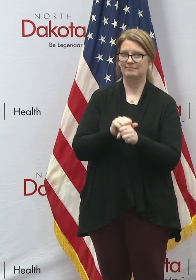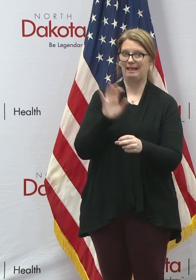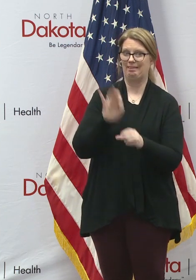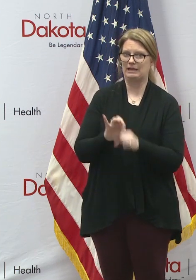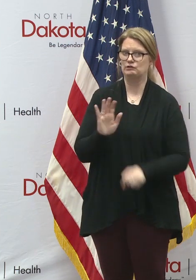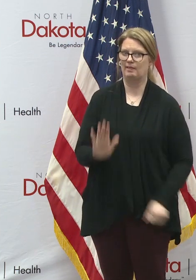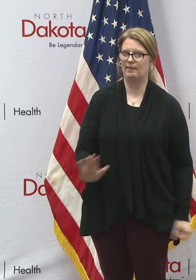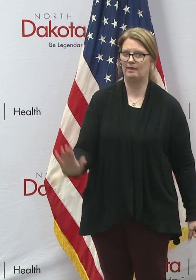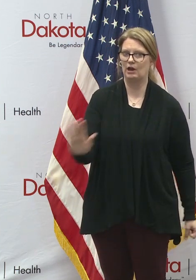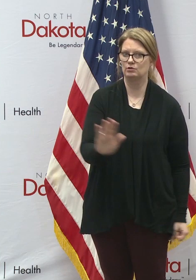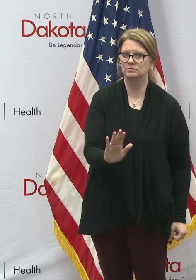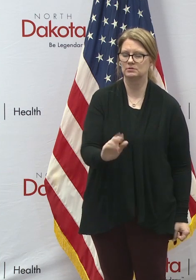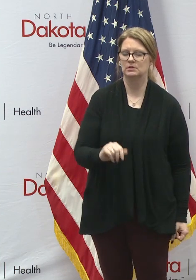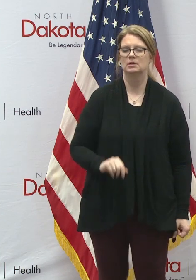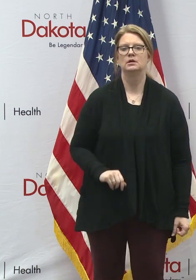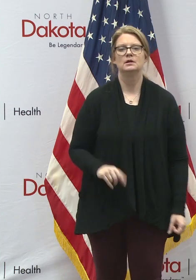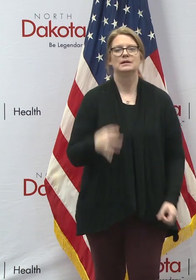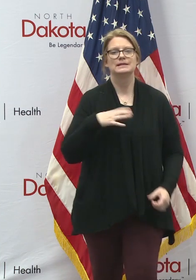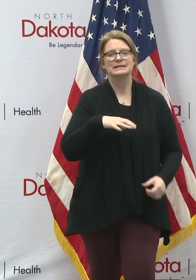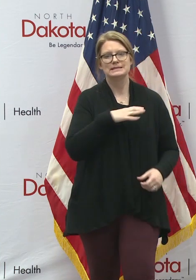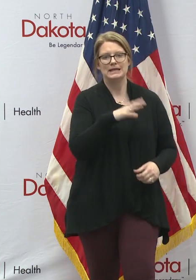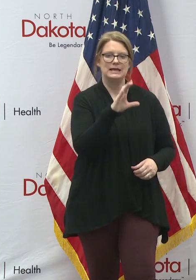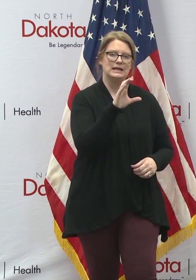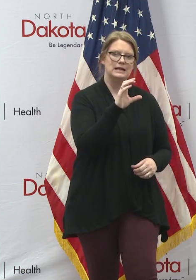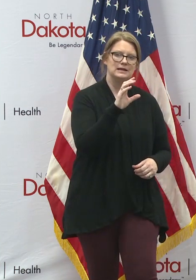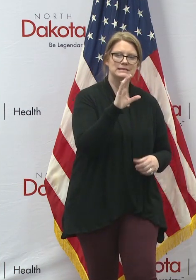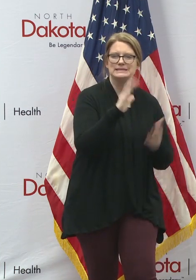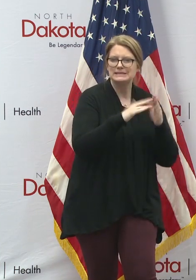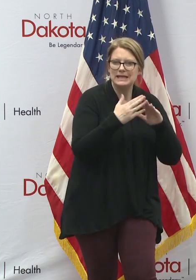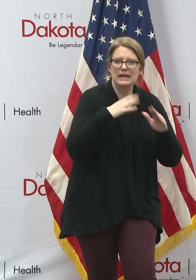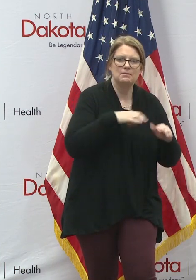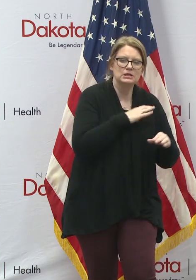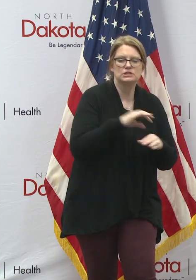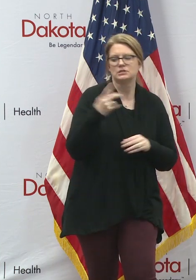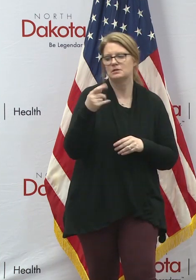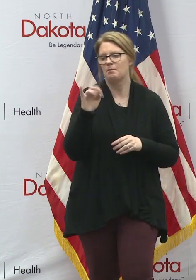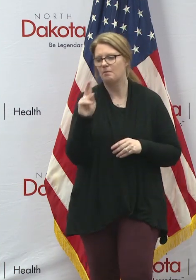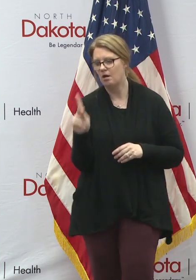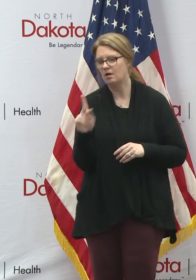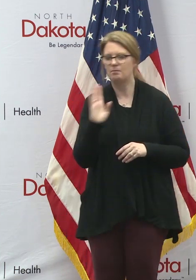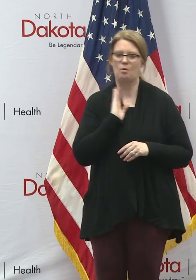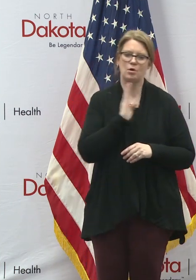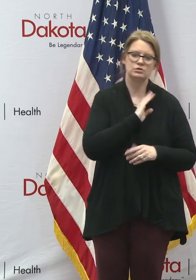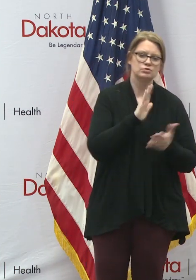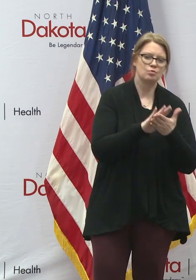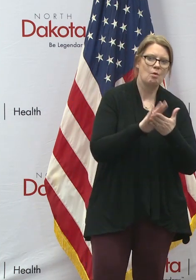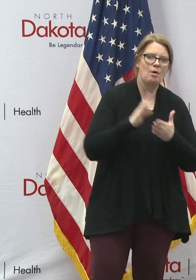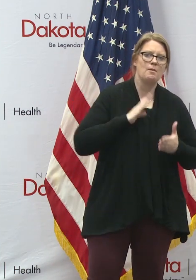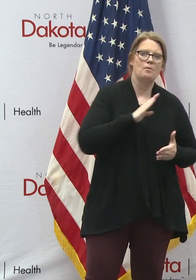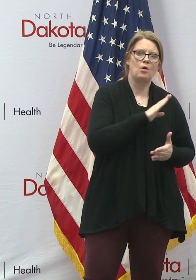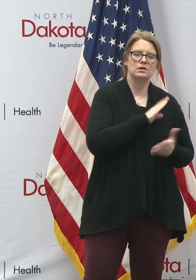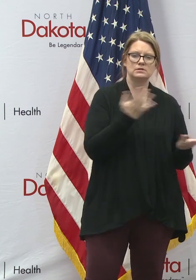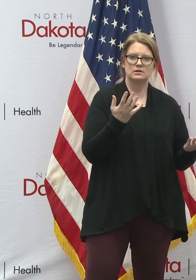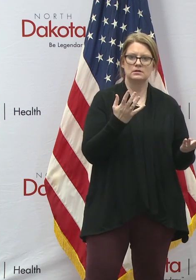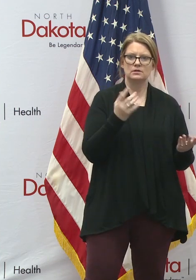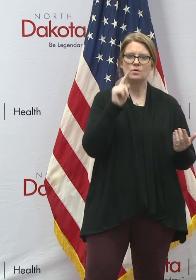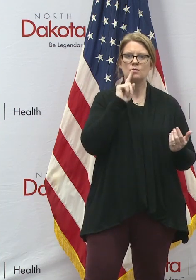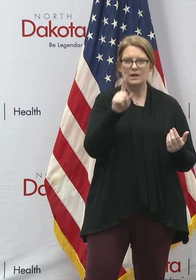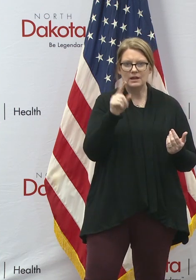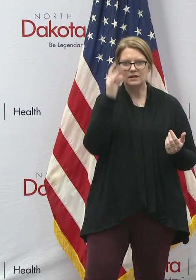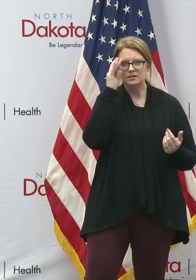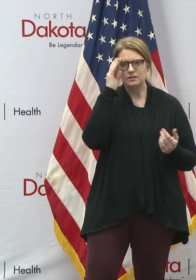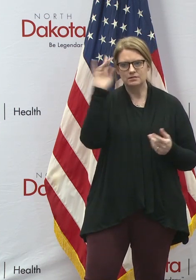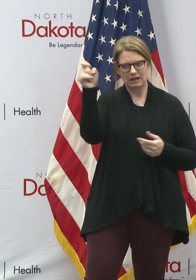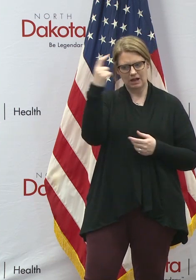The city commissions, the park boards, school boards, government that's closest to the people,